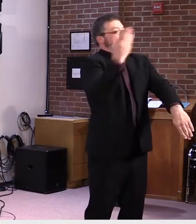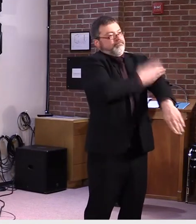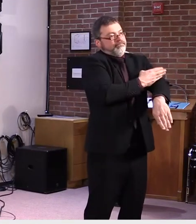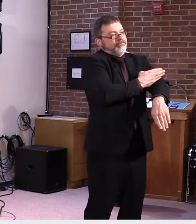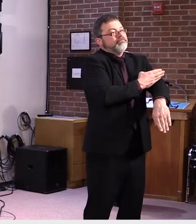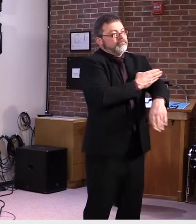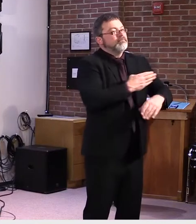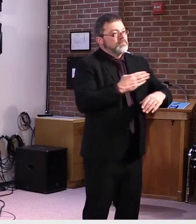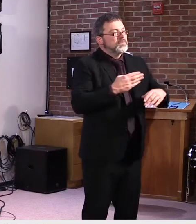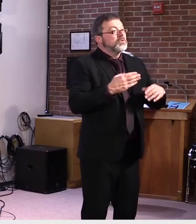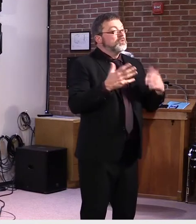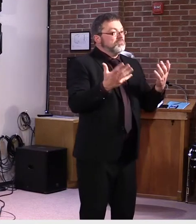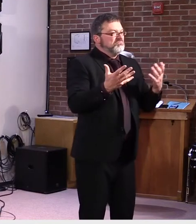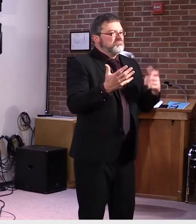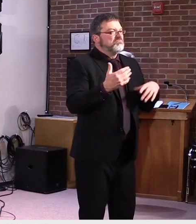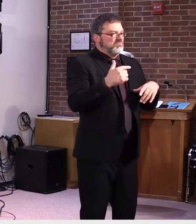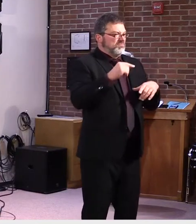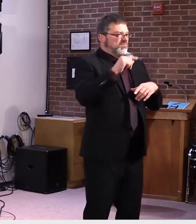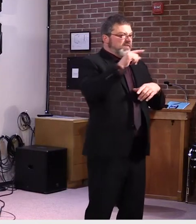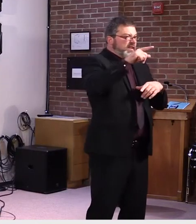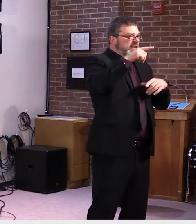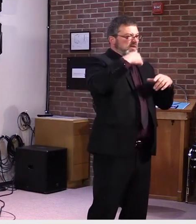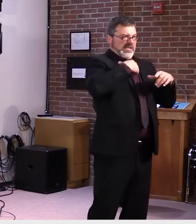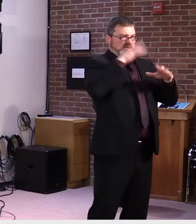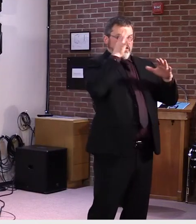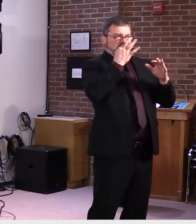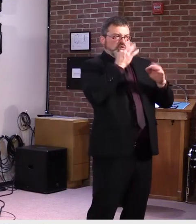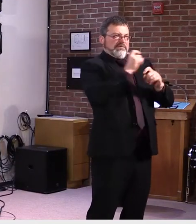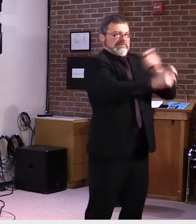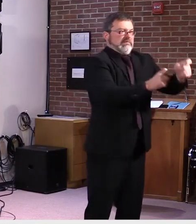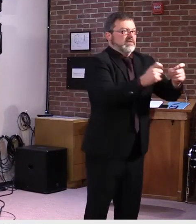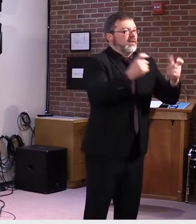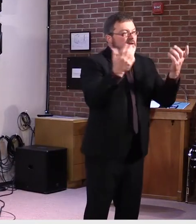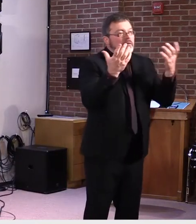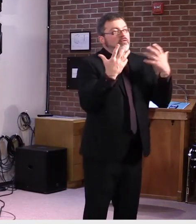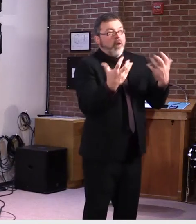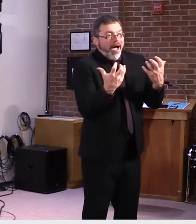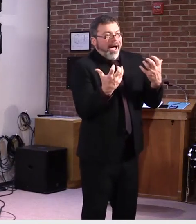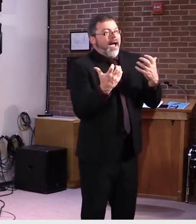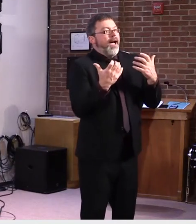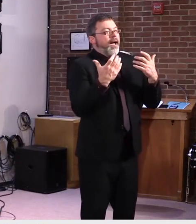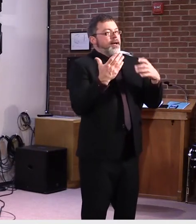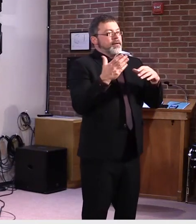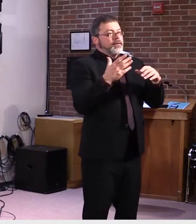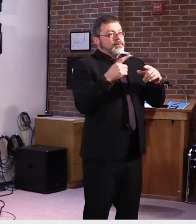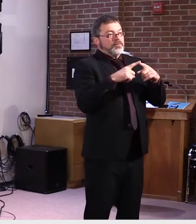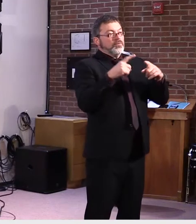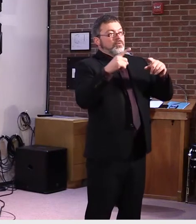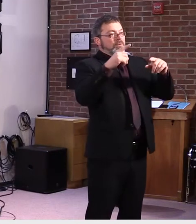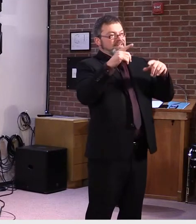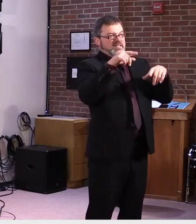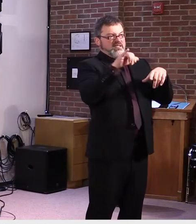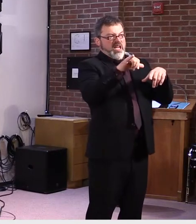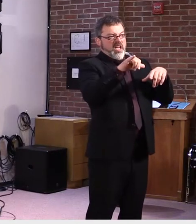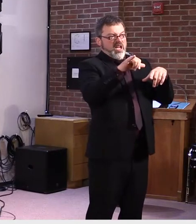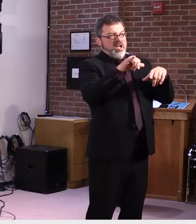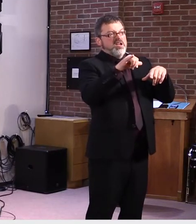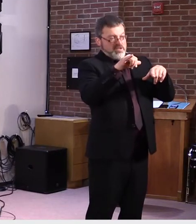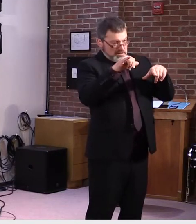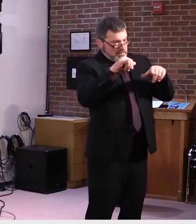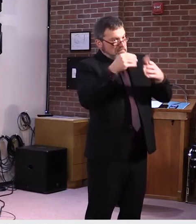centers in September. These funds, too, can also be used through September 2022. In summary,